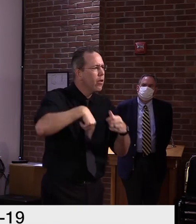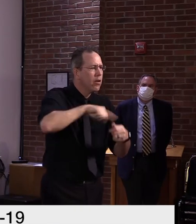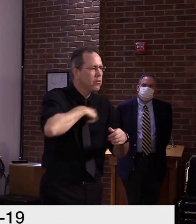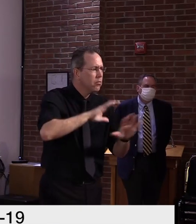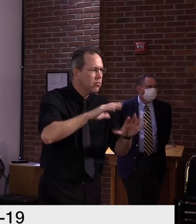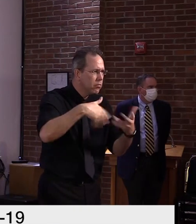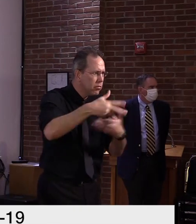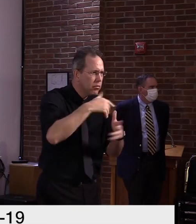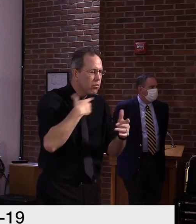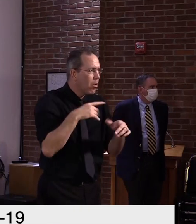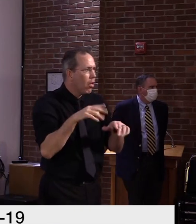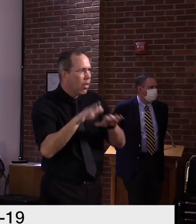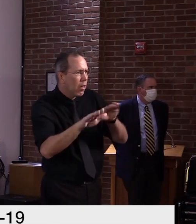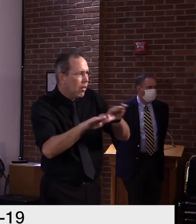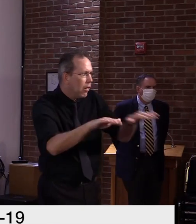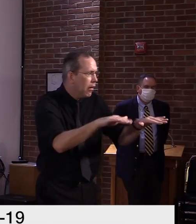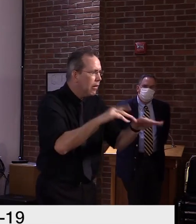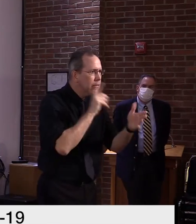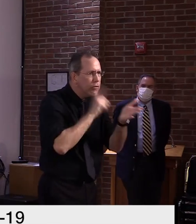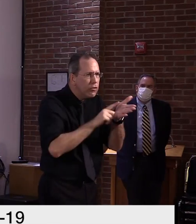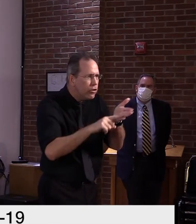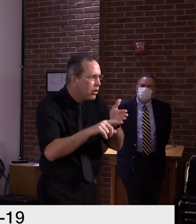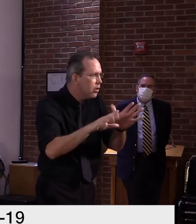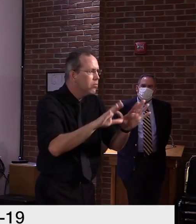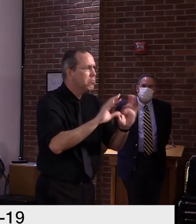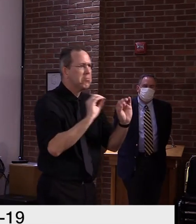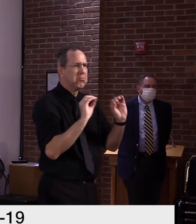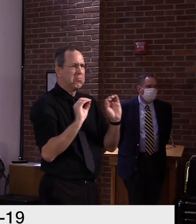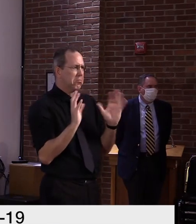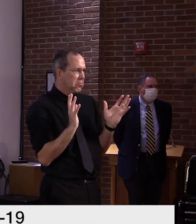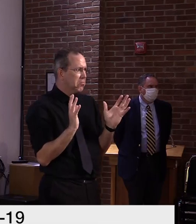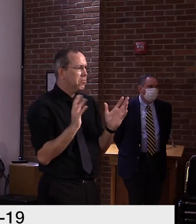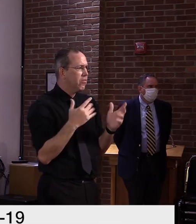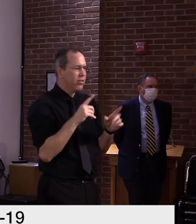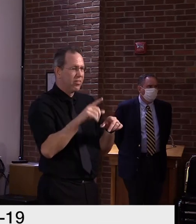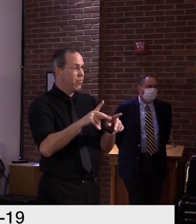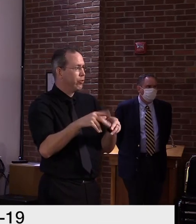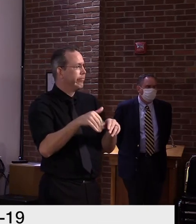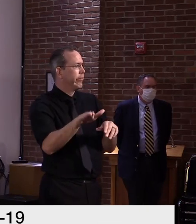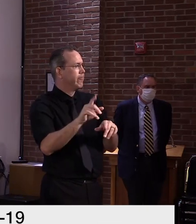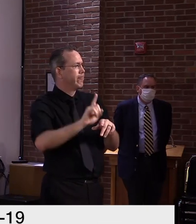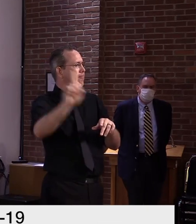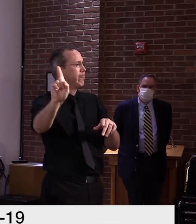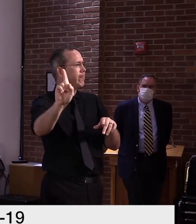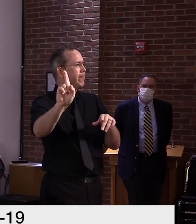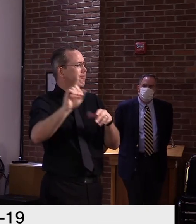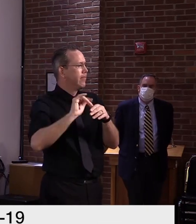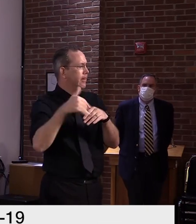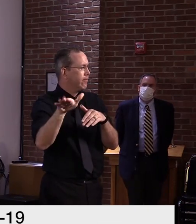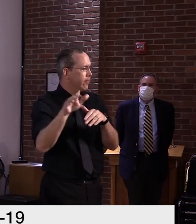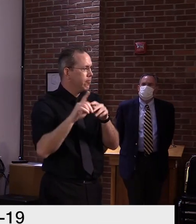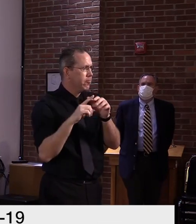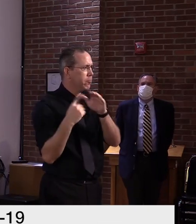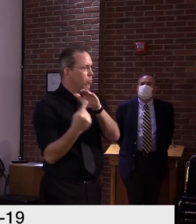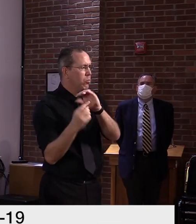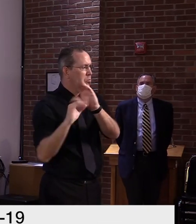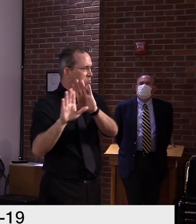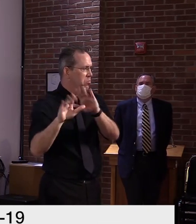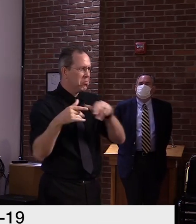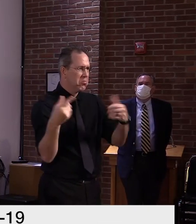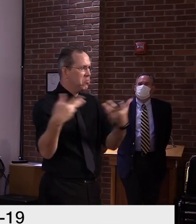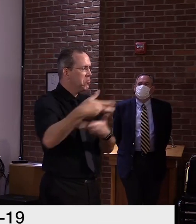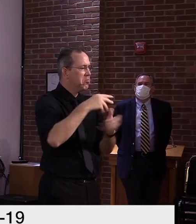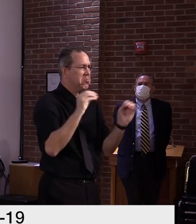public health investigation because there was no significant public health issue. Um, we have not been having